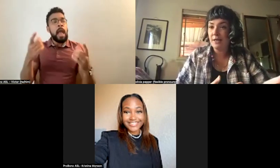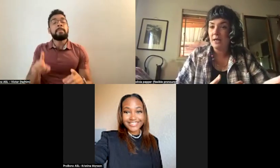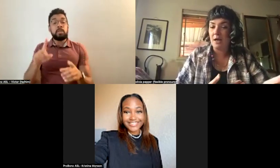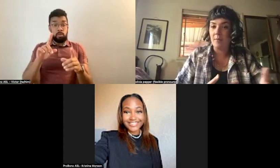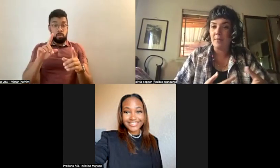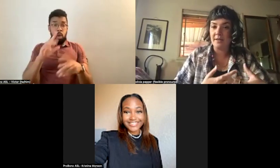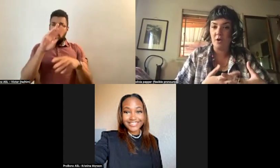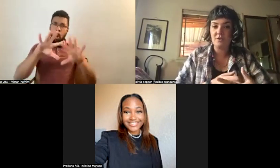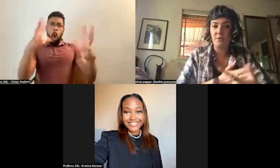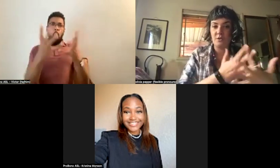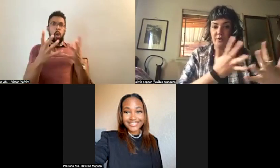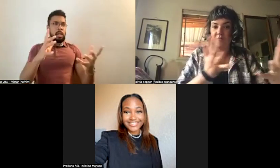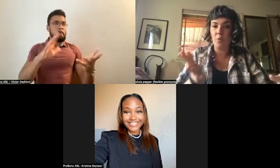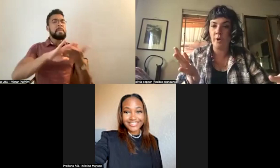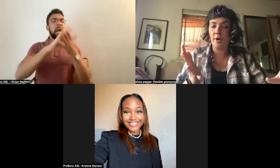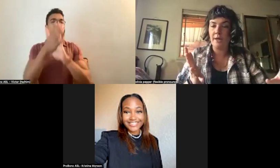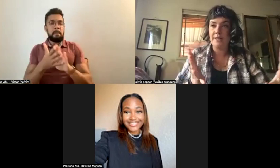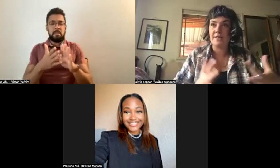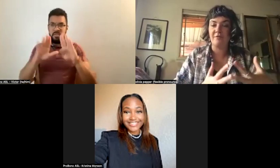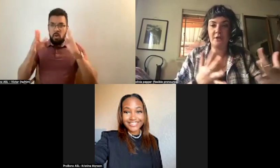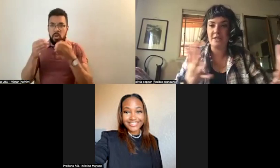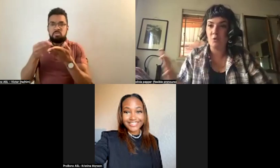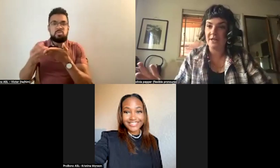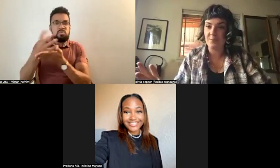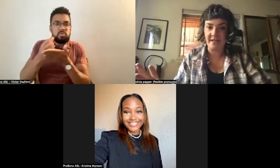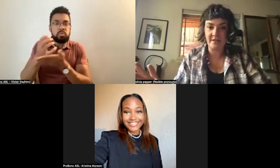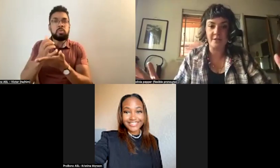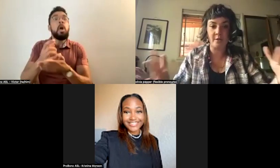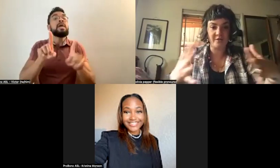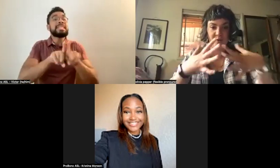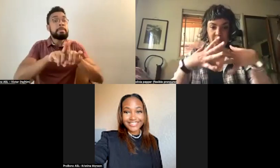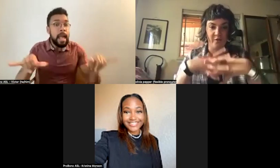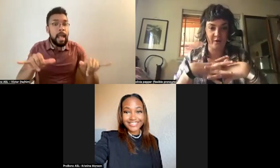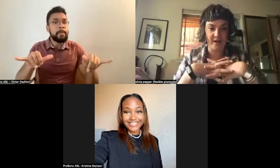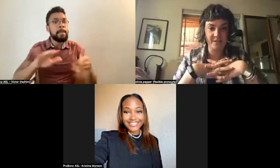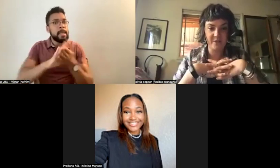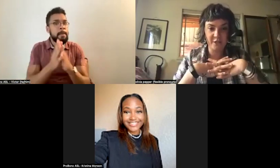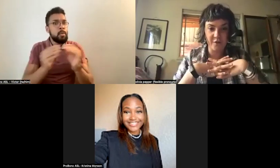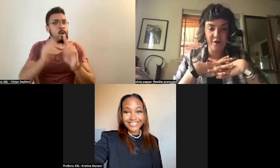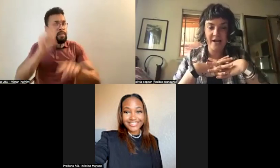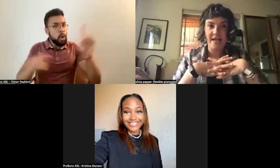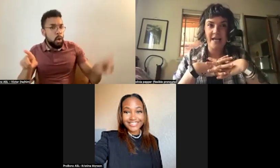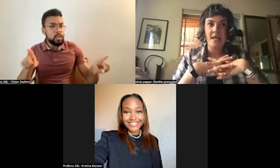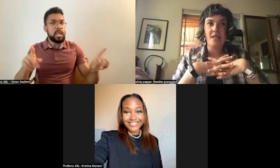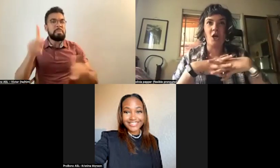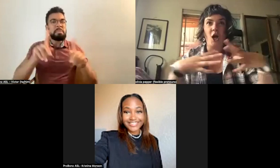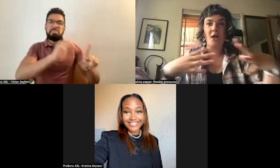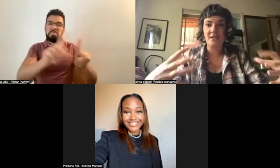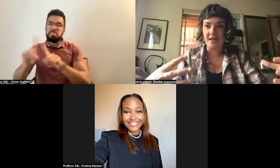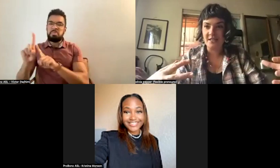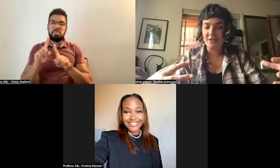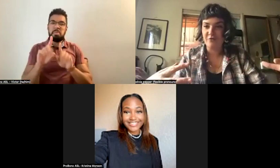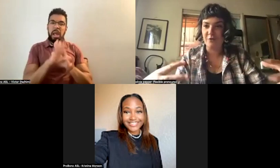um, and also sort of more diverse and more expansive in terms of people interacting with each other. The